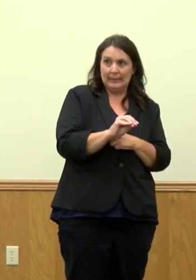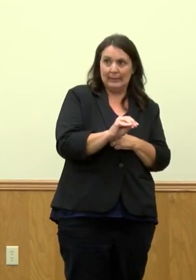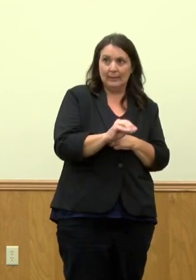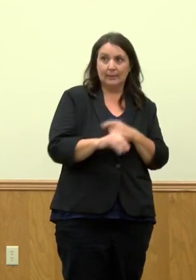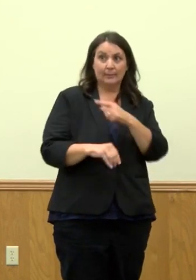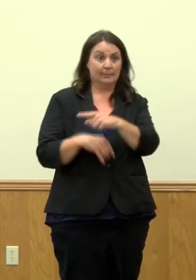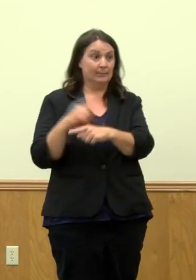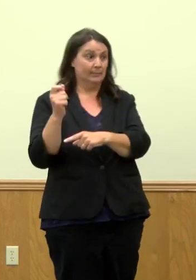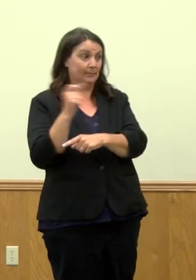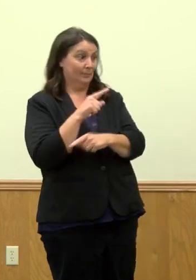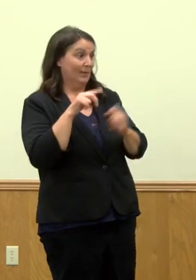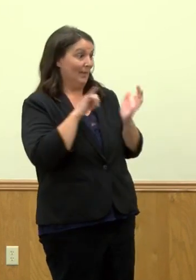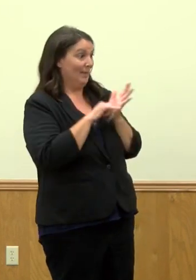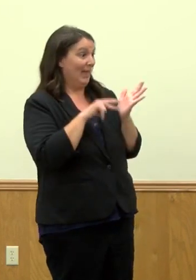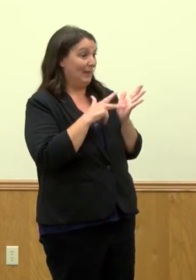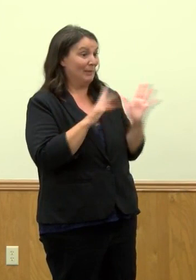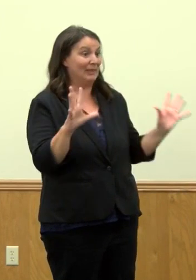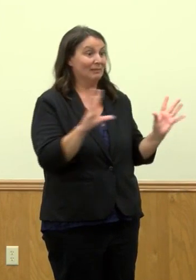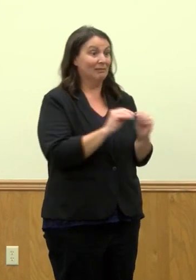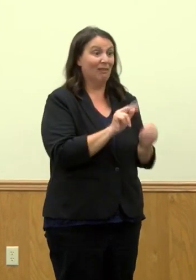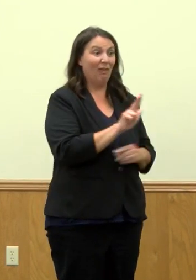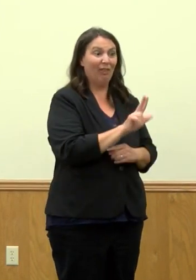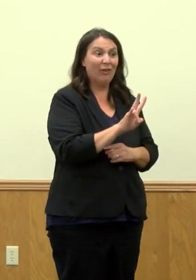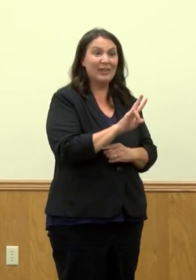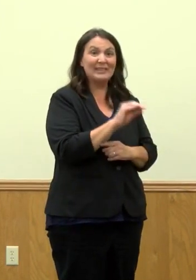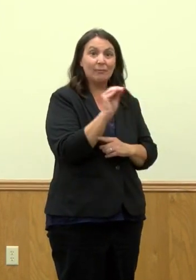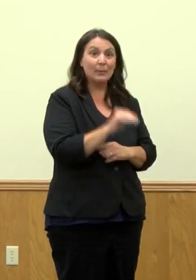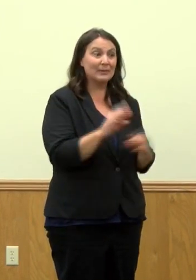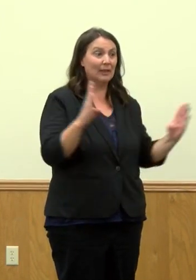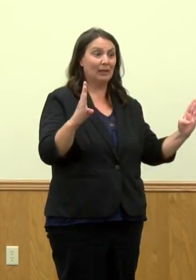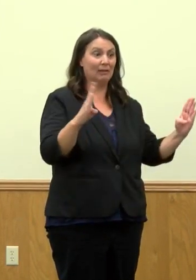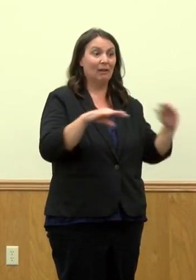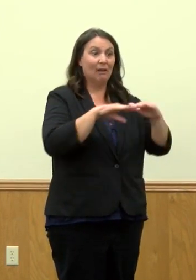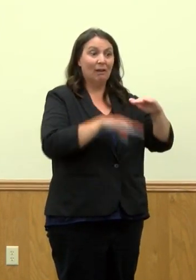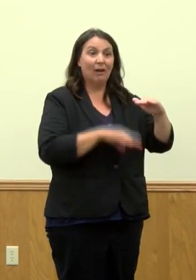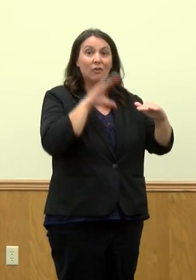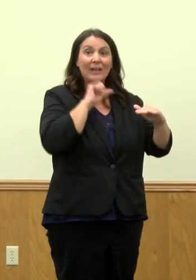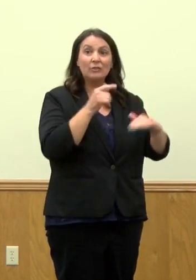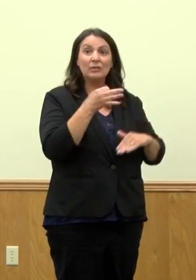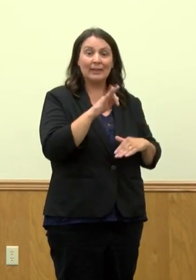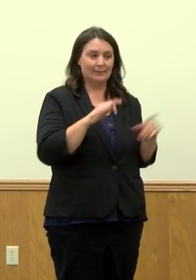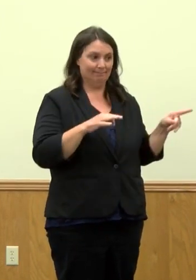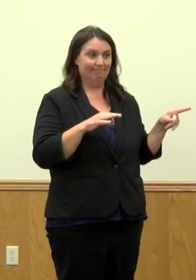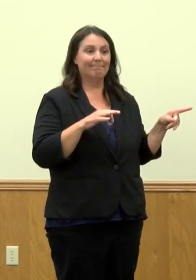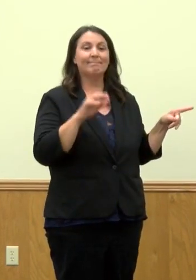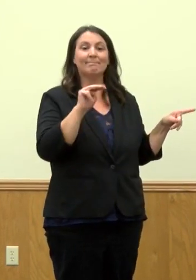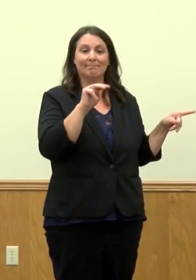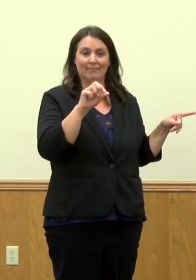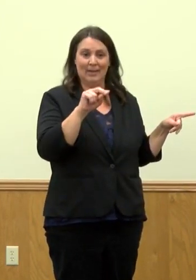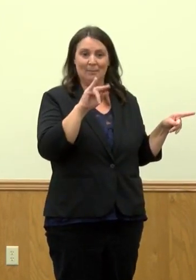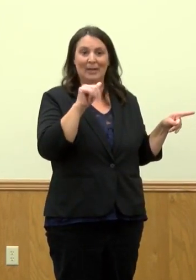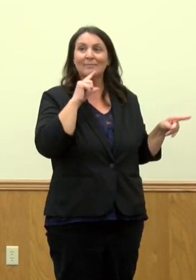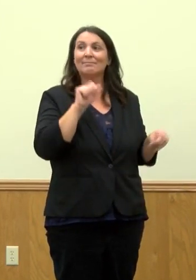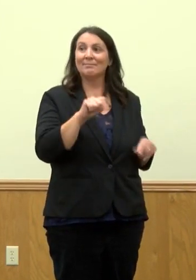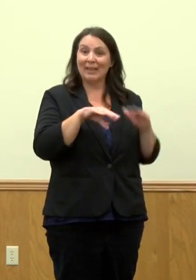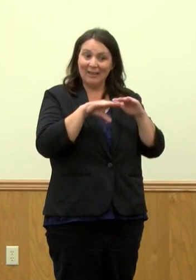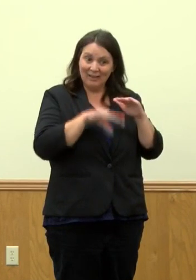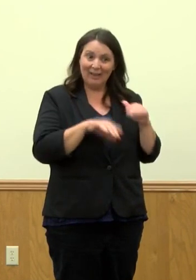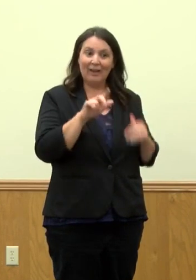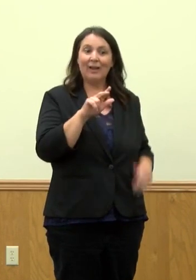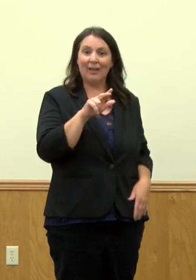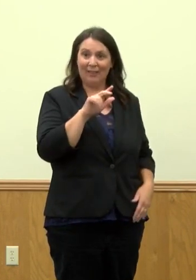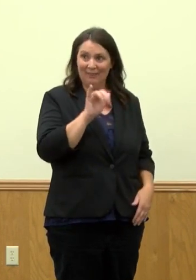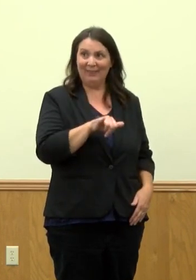So we're now seeing a 37 percent total between 19 and under. Exactly, a 37 percent total between the zero to 19 age range.